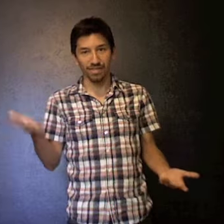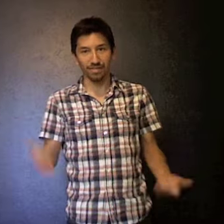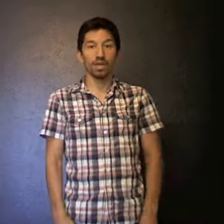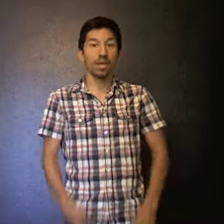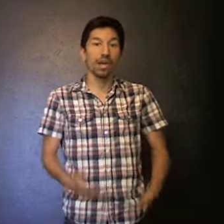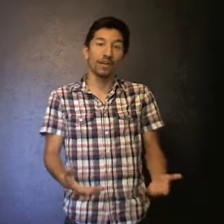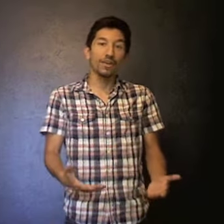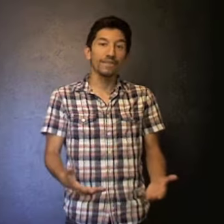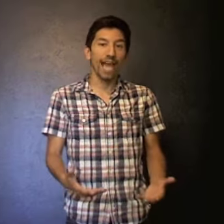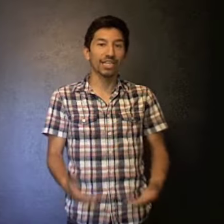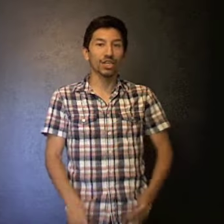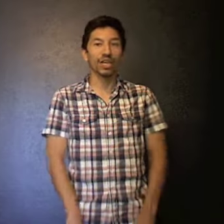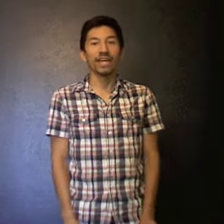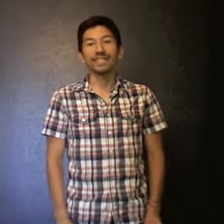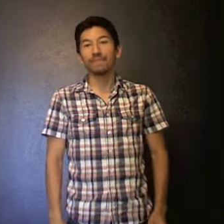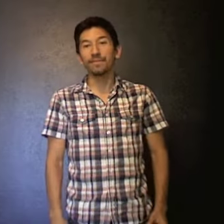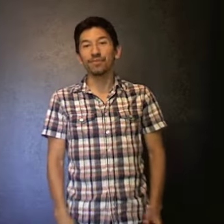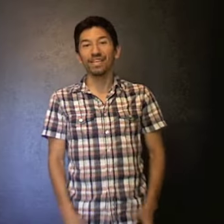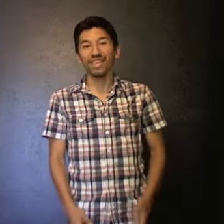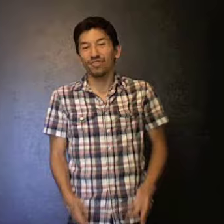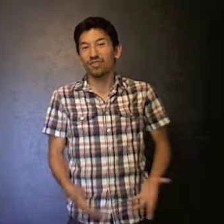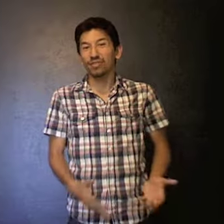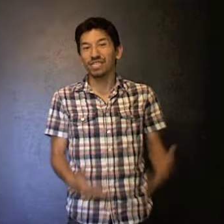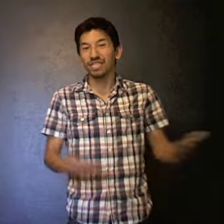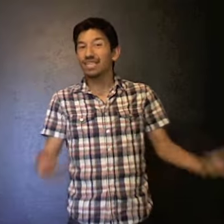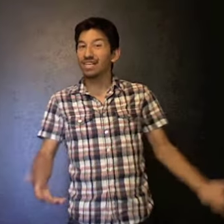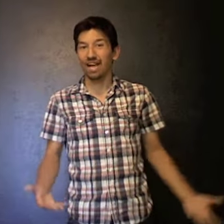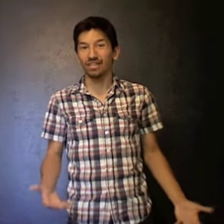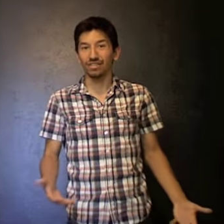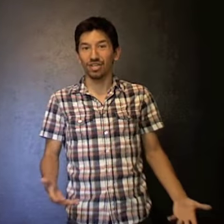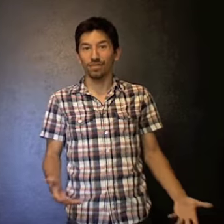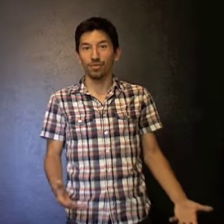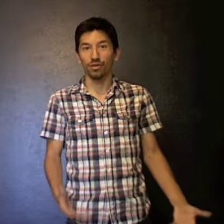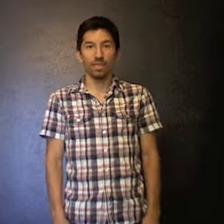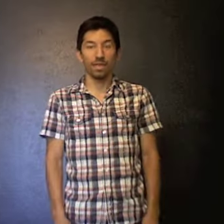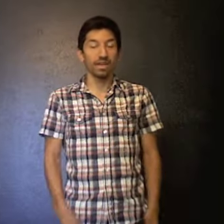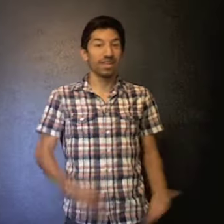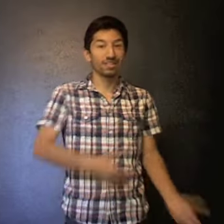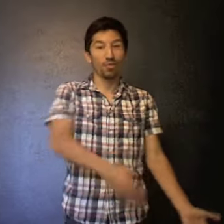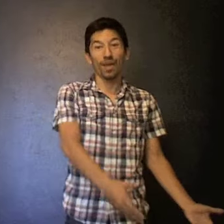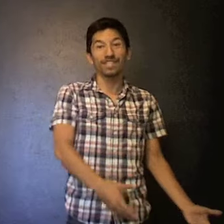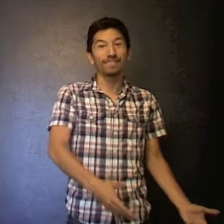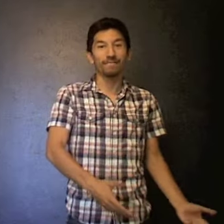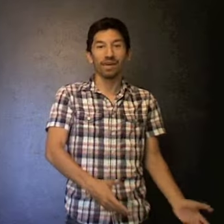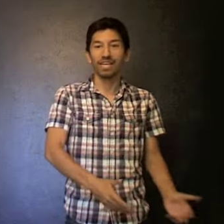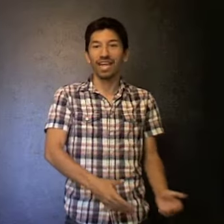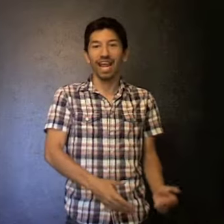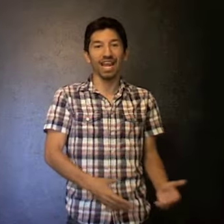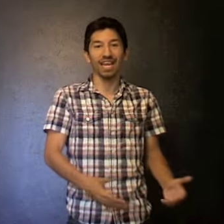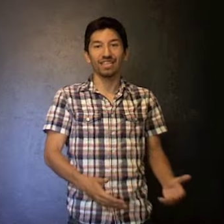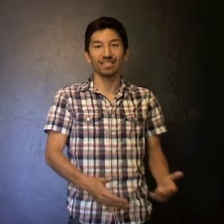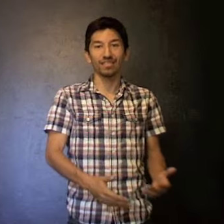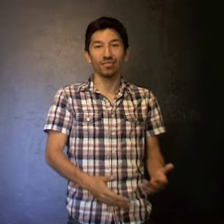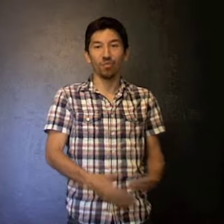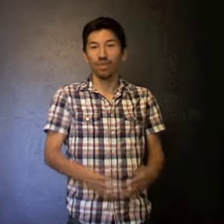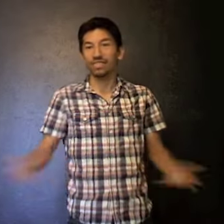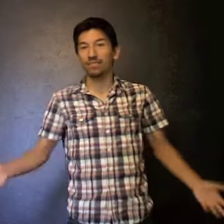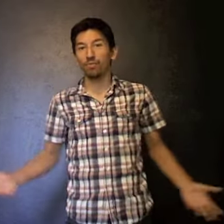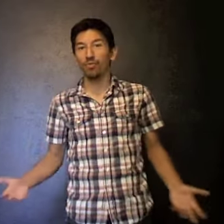Another factor is people think that you don't really need college anymore. That's a waste of money, and what's the point